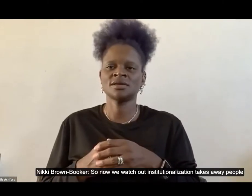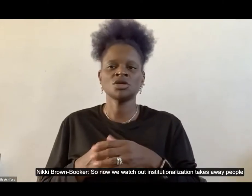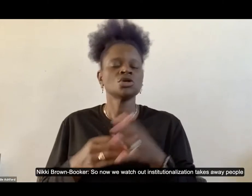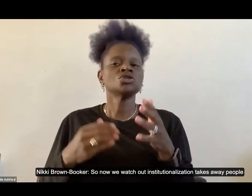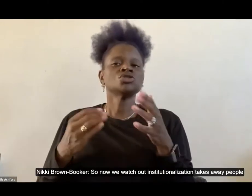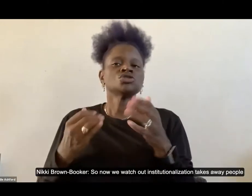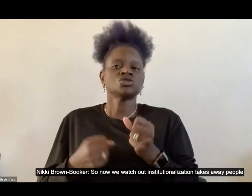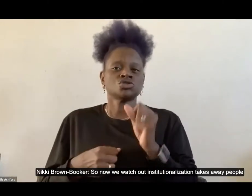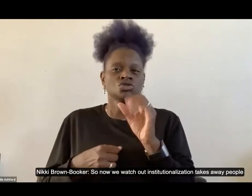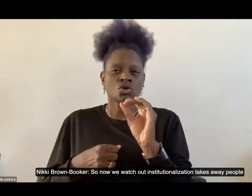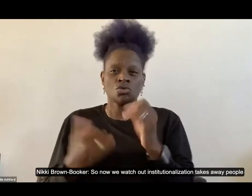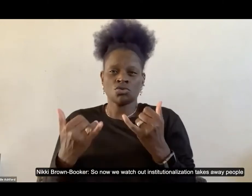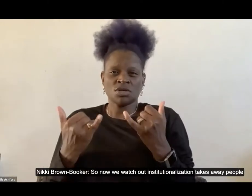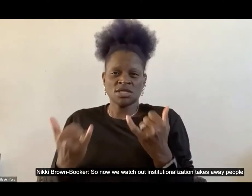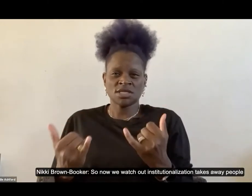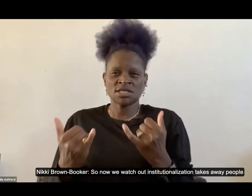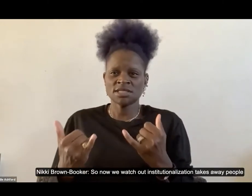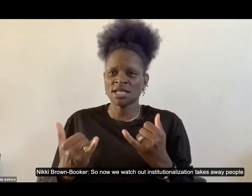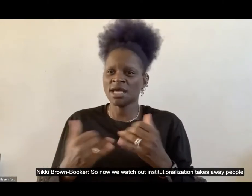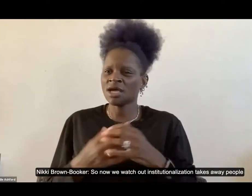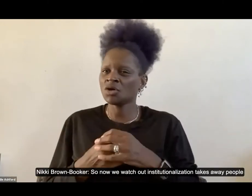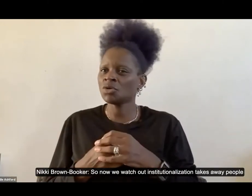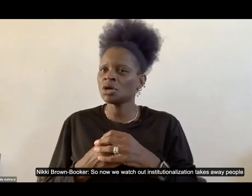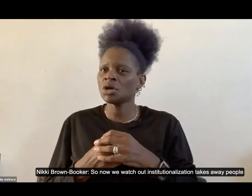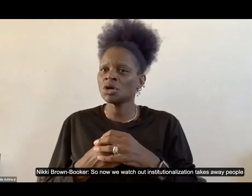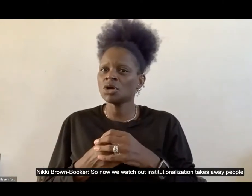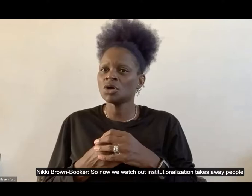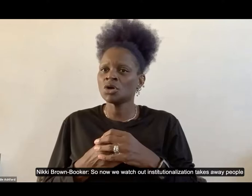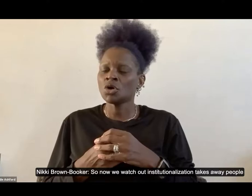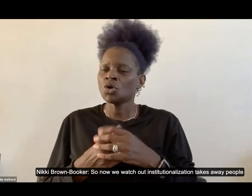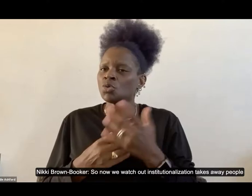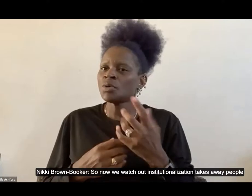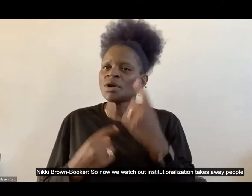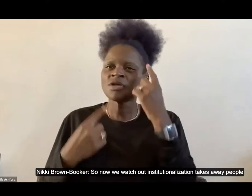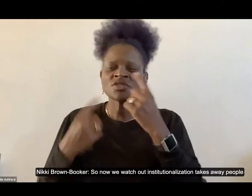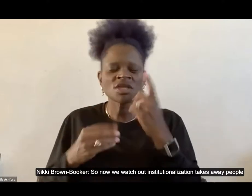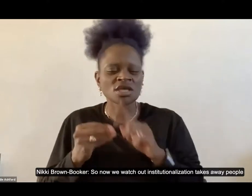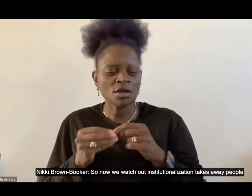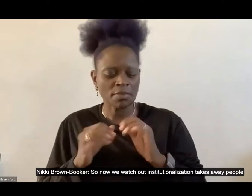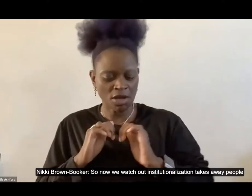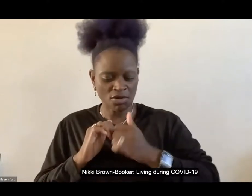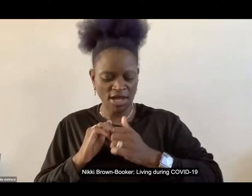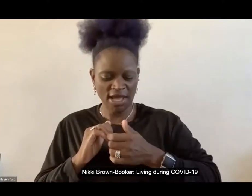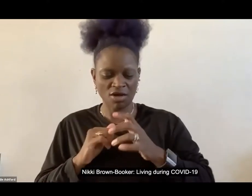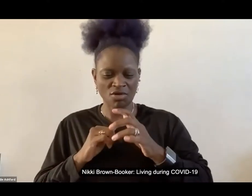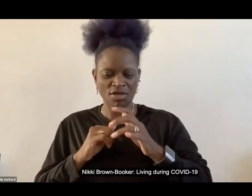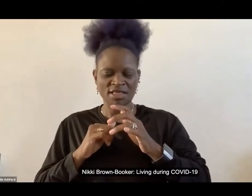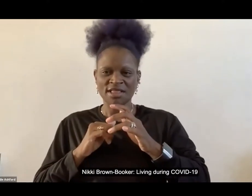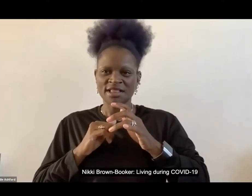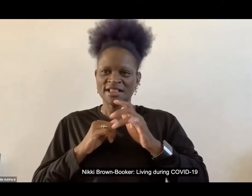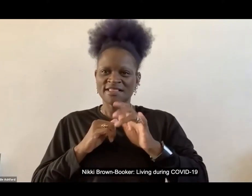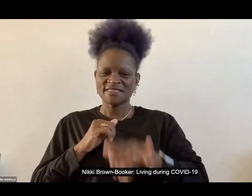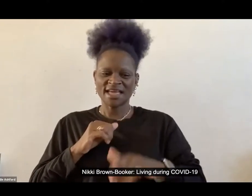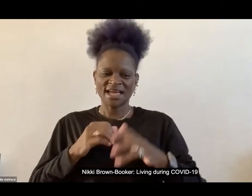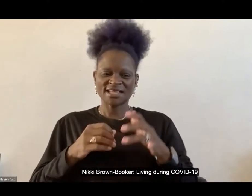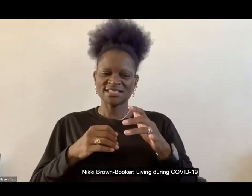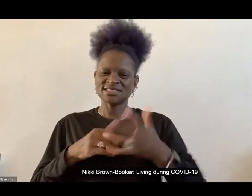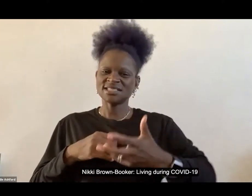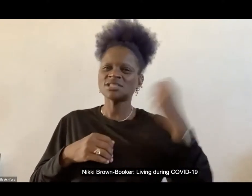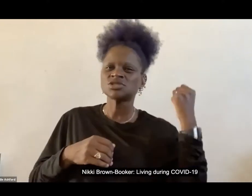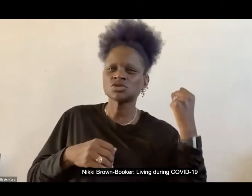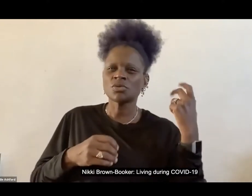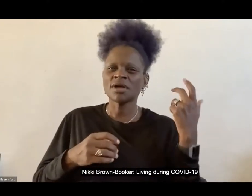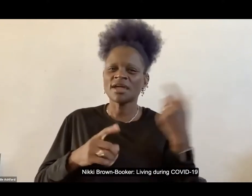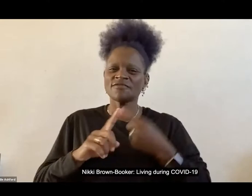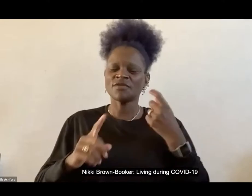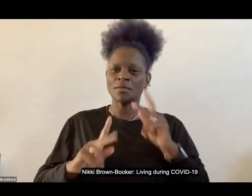now we watch how institutionalization takes away people, um, living during COVID-19.